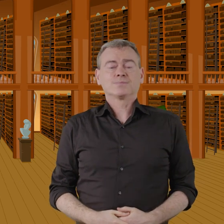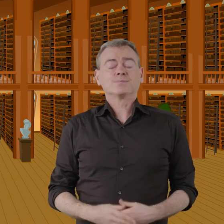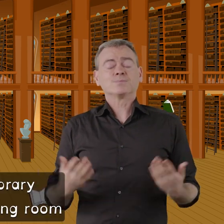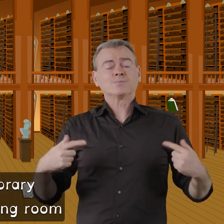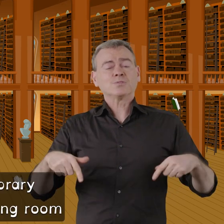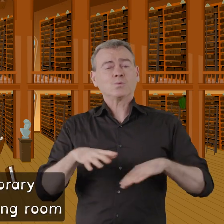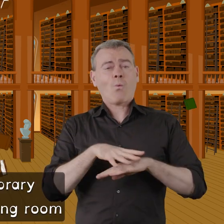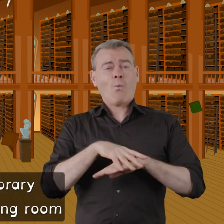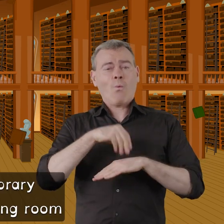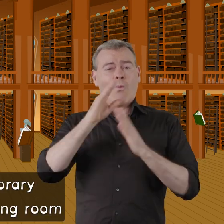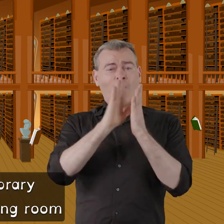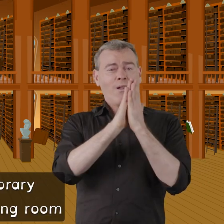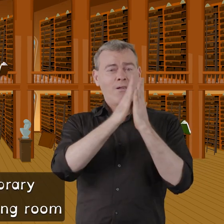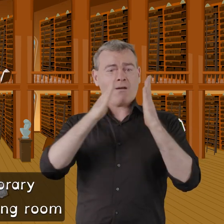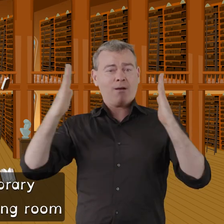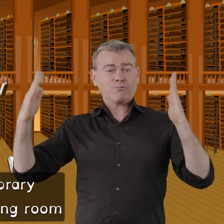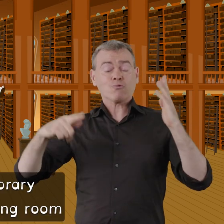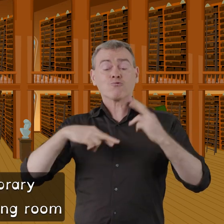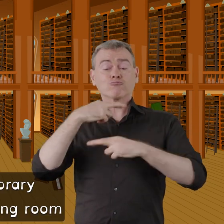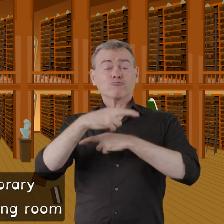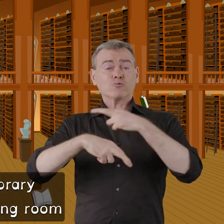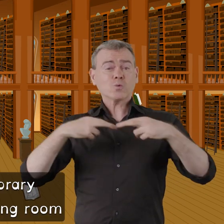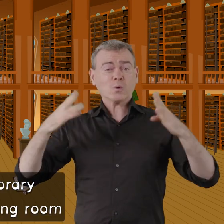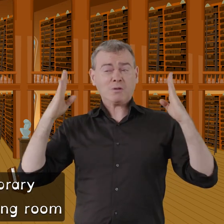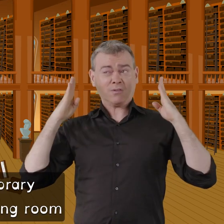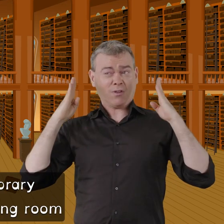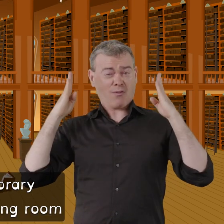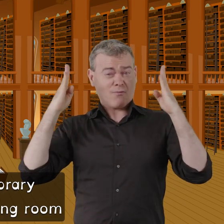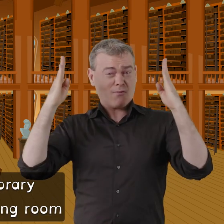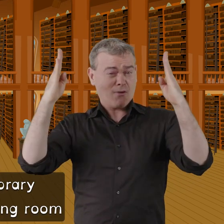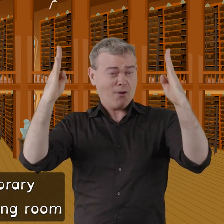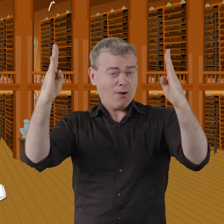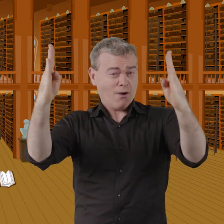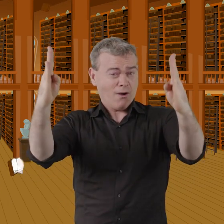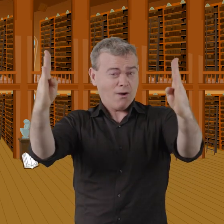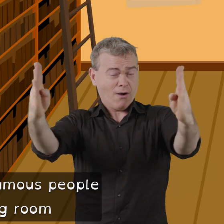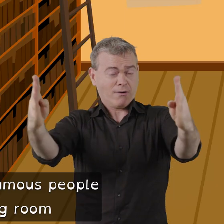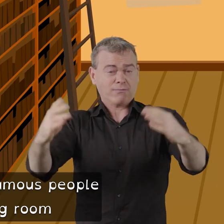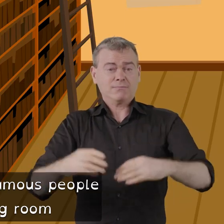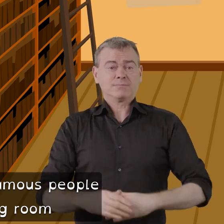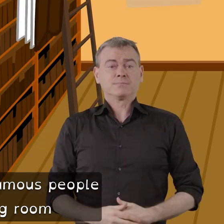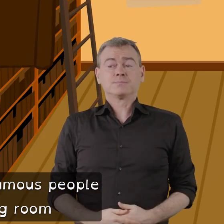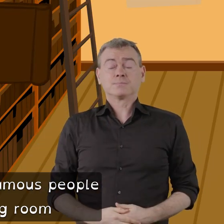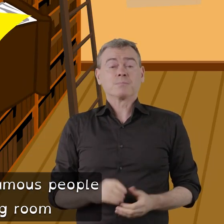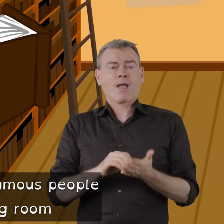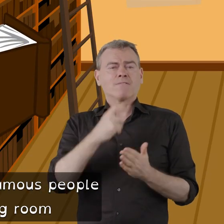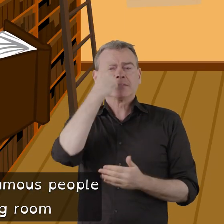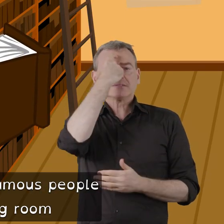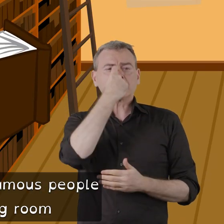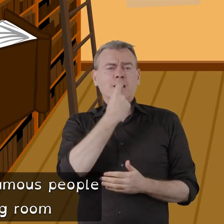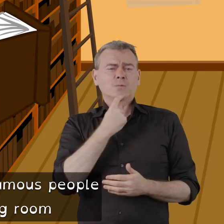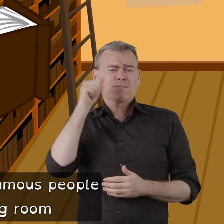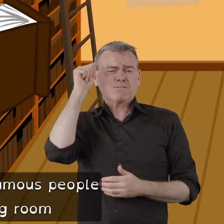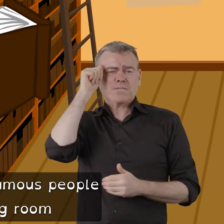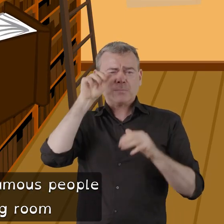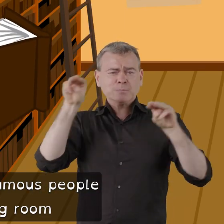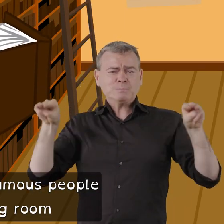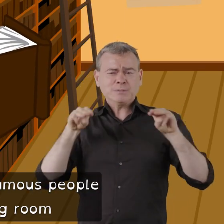in the old library there's a very long room there are busts of famous people in the very long room